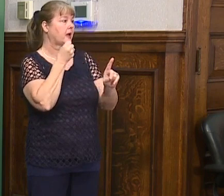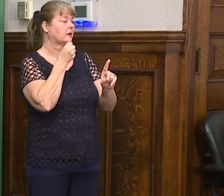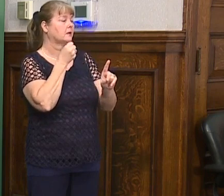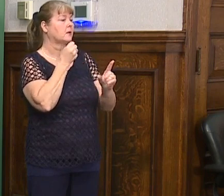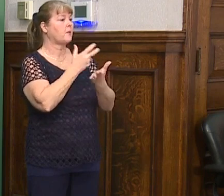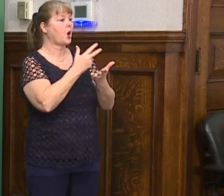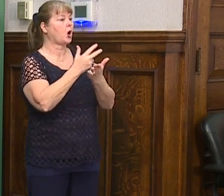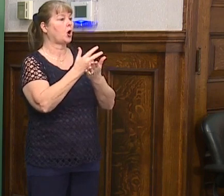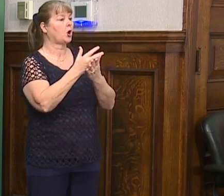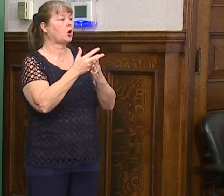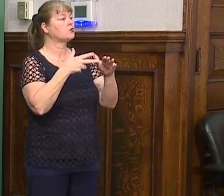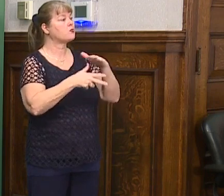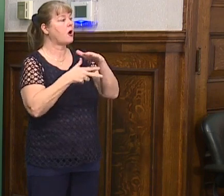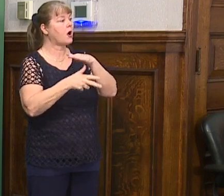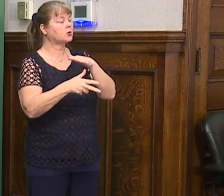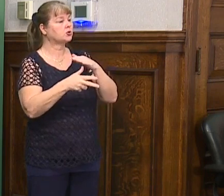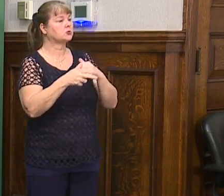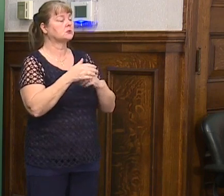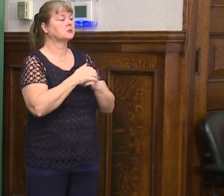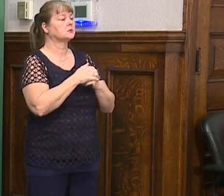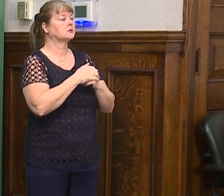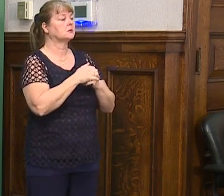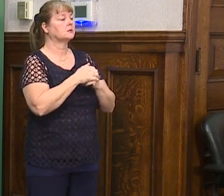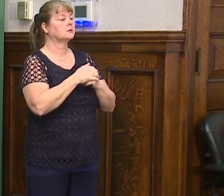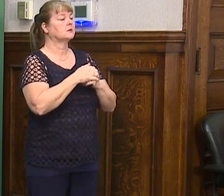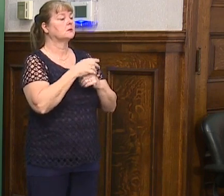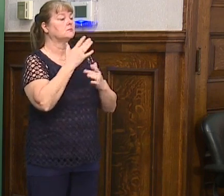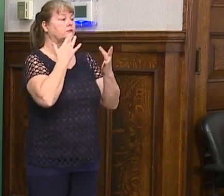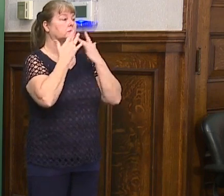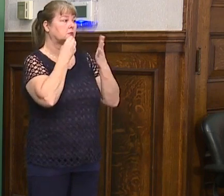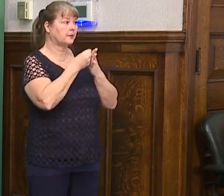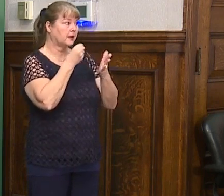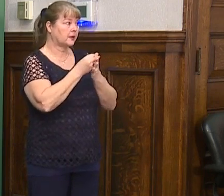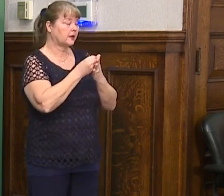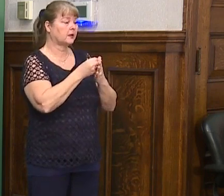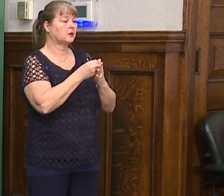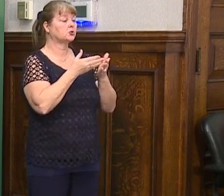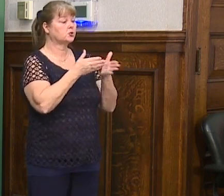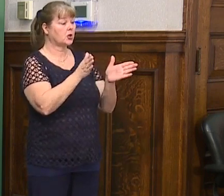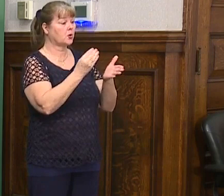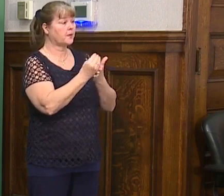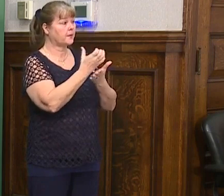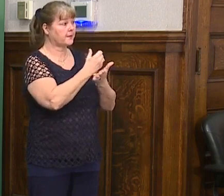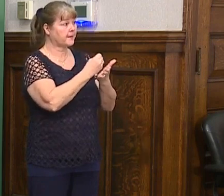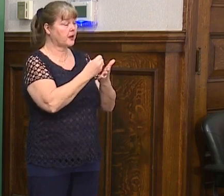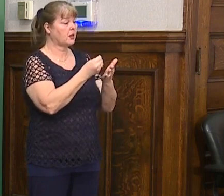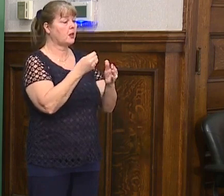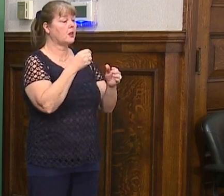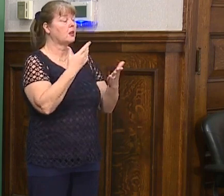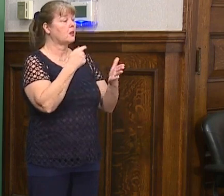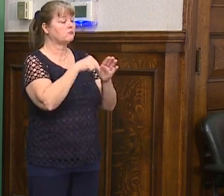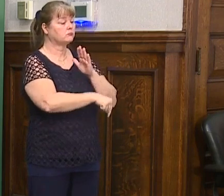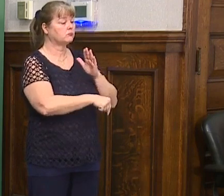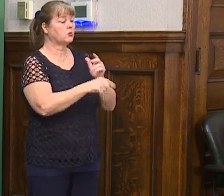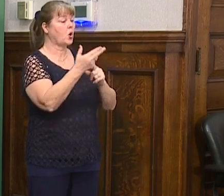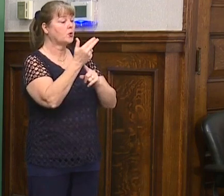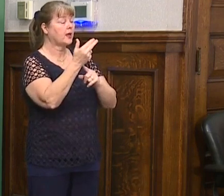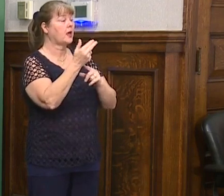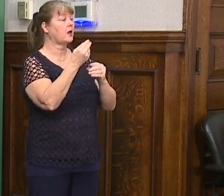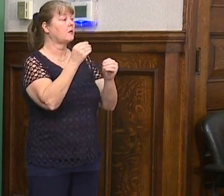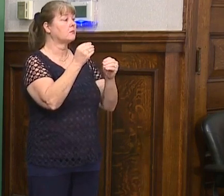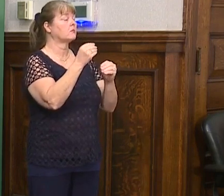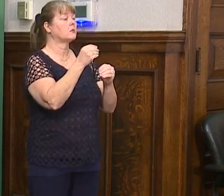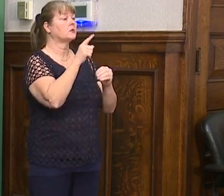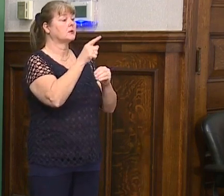parking garages. And the two most fragile funds right now are the general fund because of the loss of the sales tax in the hotel motel tax,